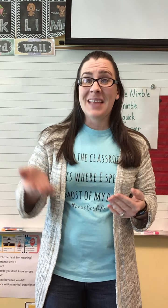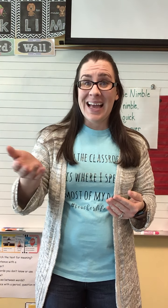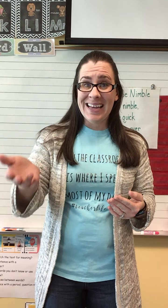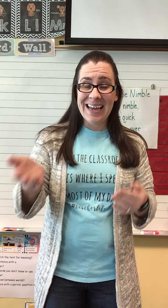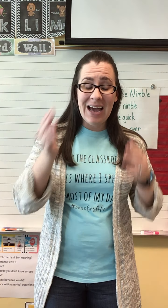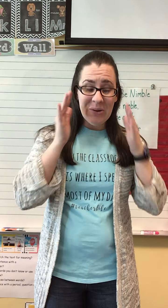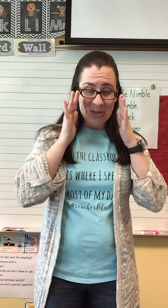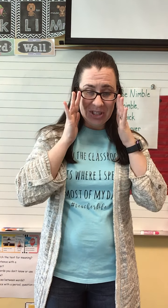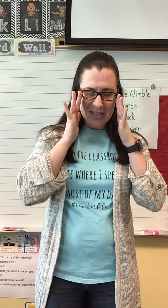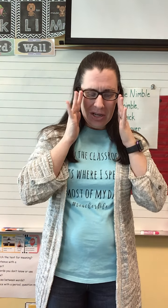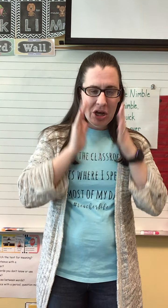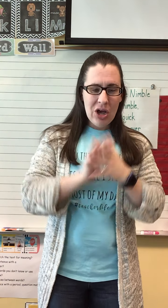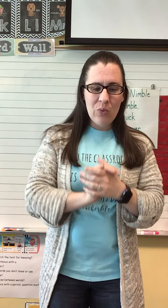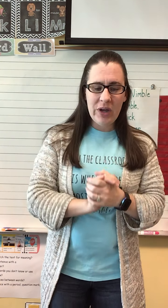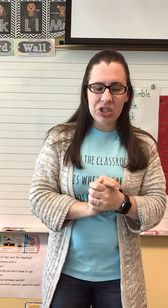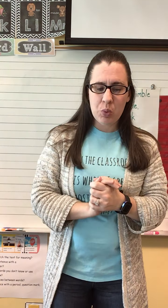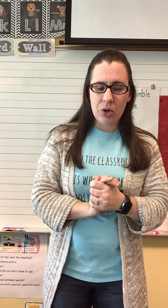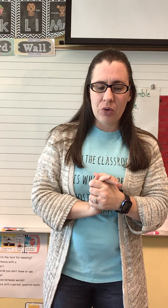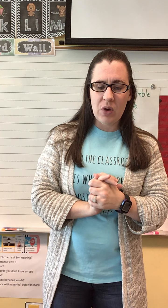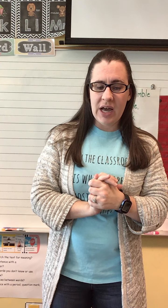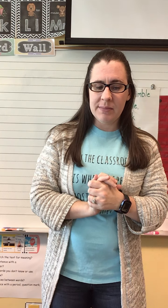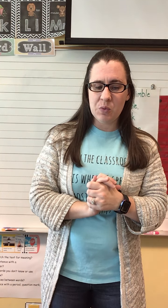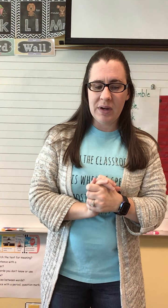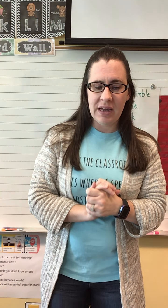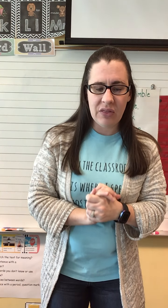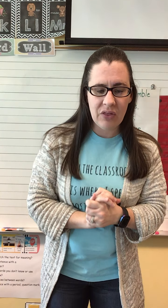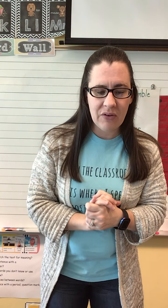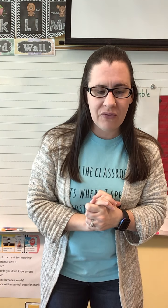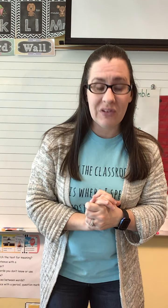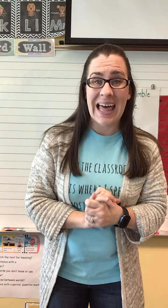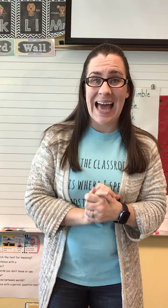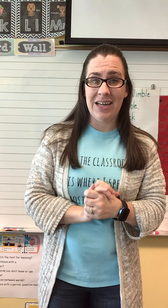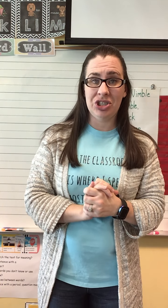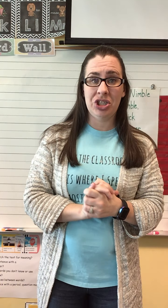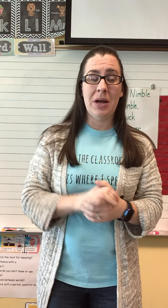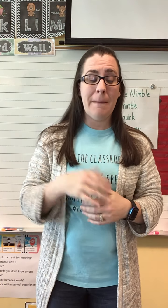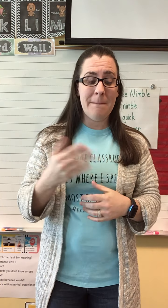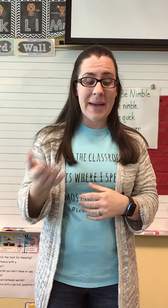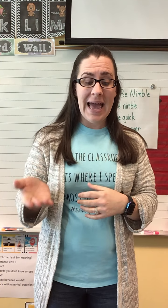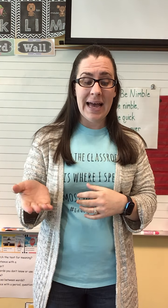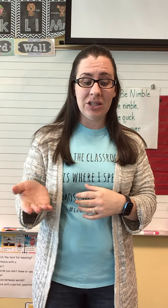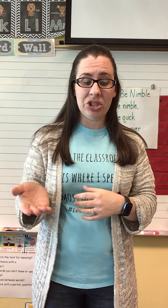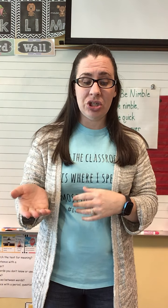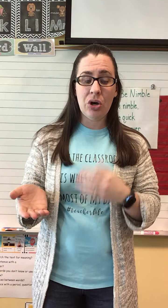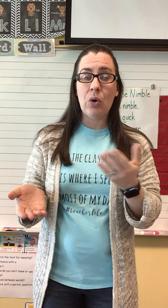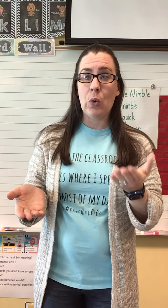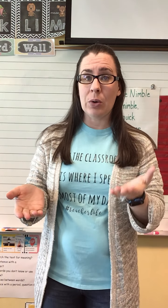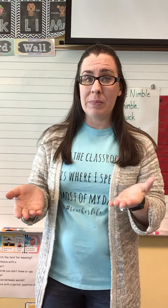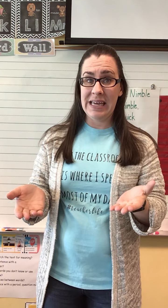Couch. Which word rhymes with flash, mash, or me?